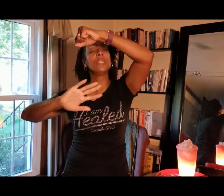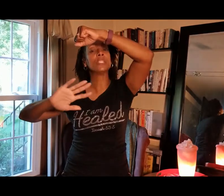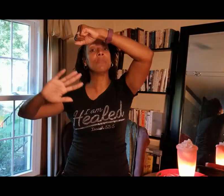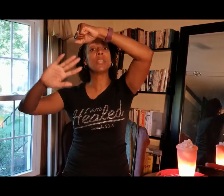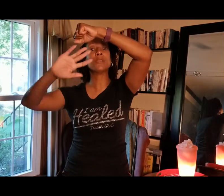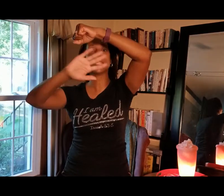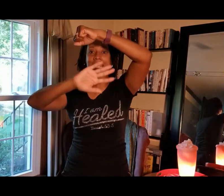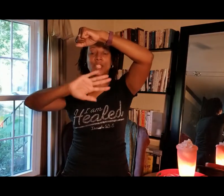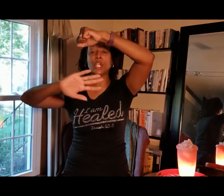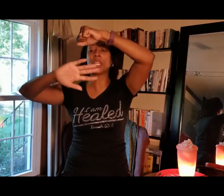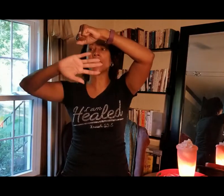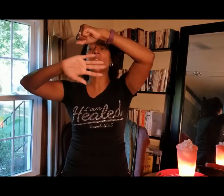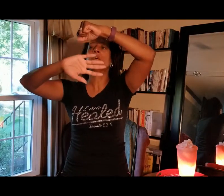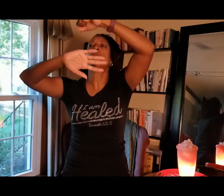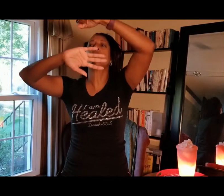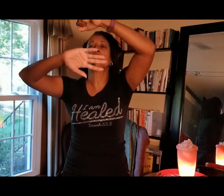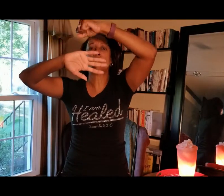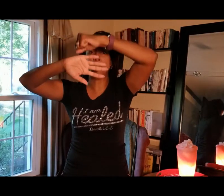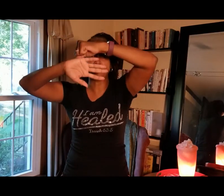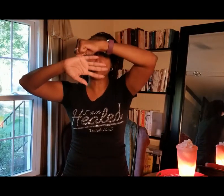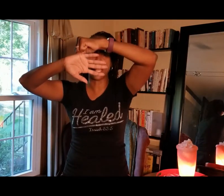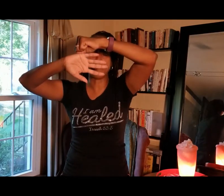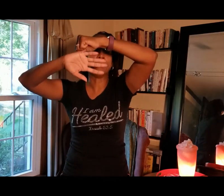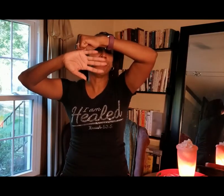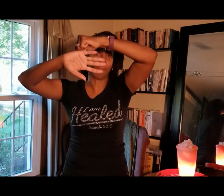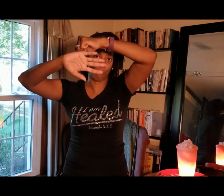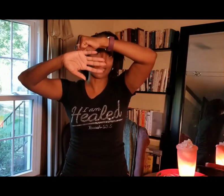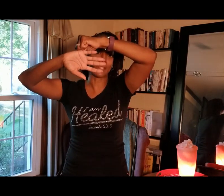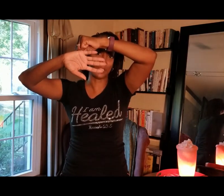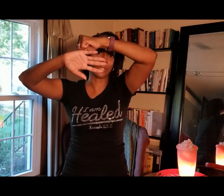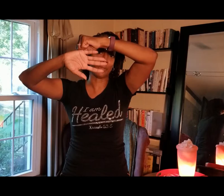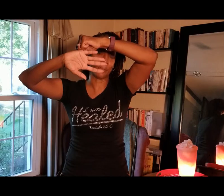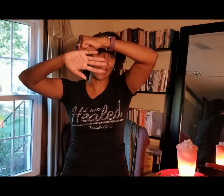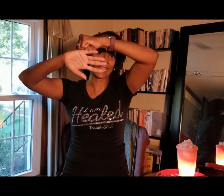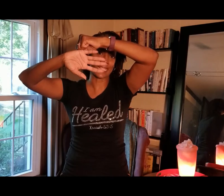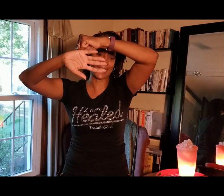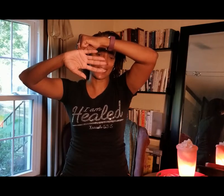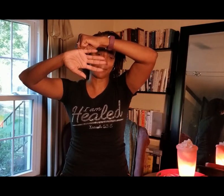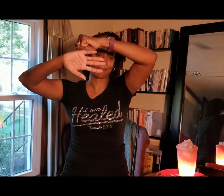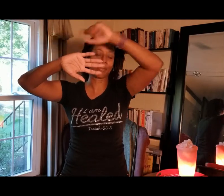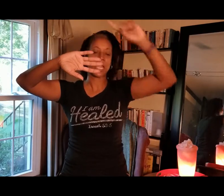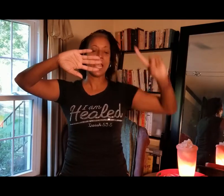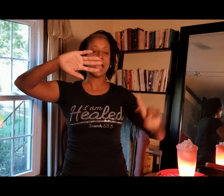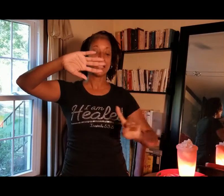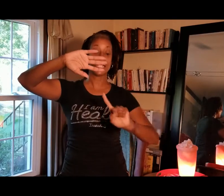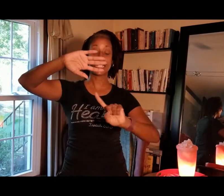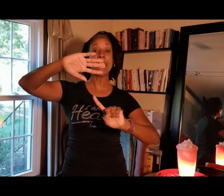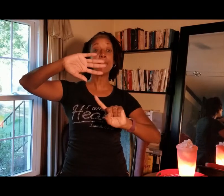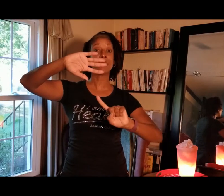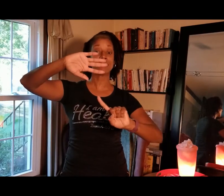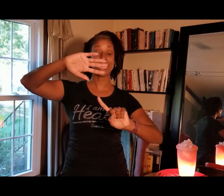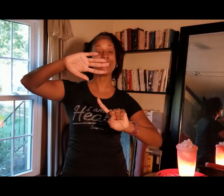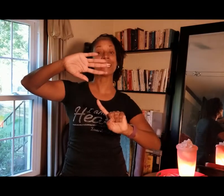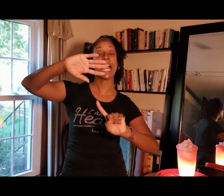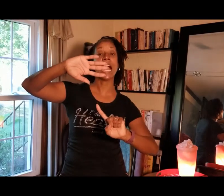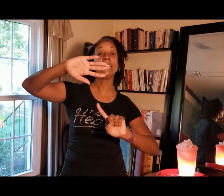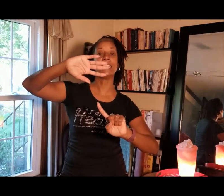as modern day Turkey, which bumps up right to the black sea. Cyprus is an Island